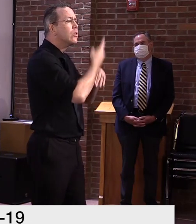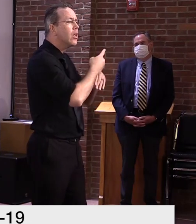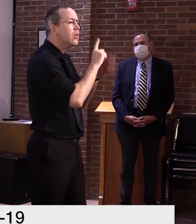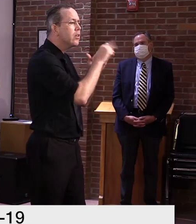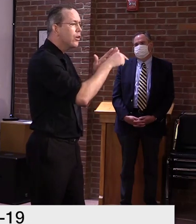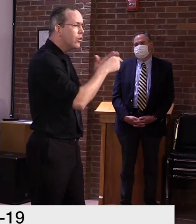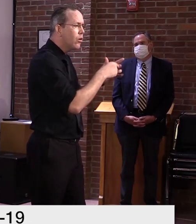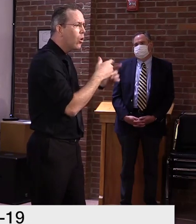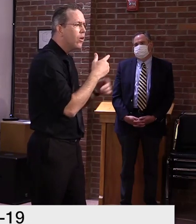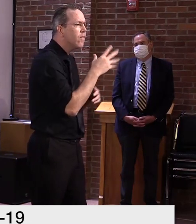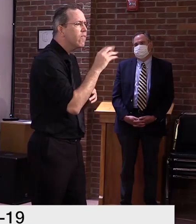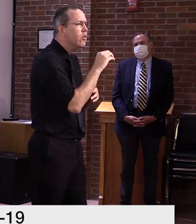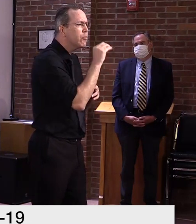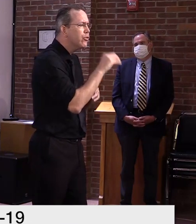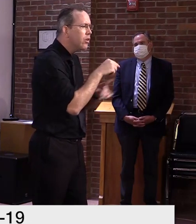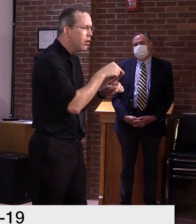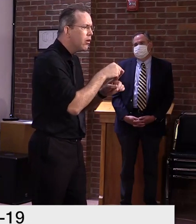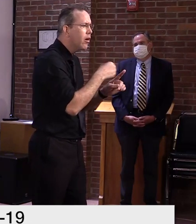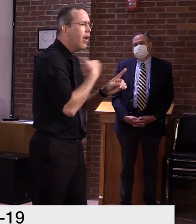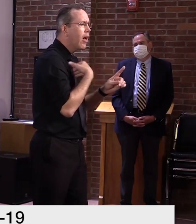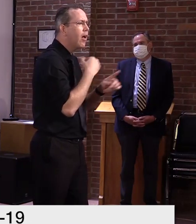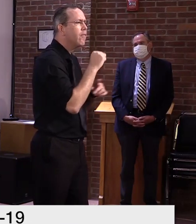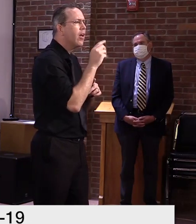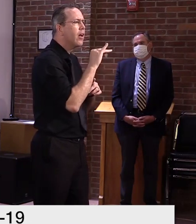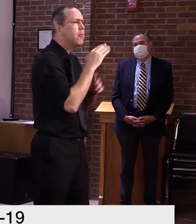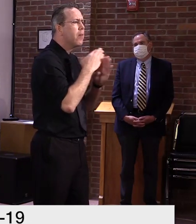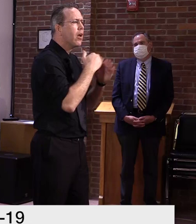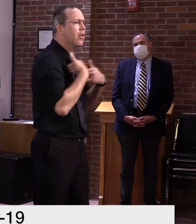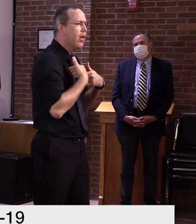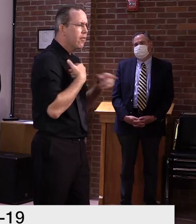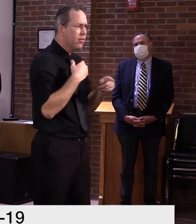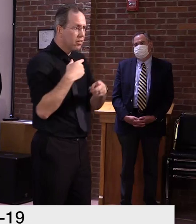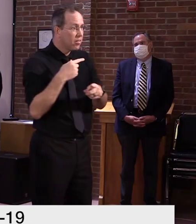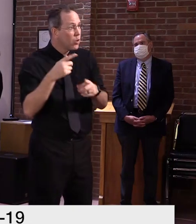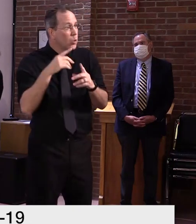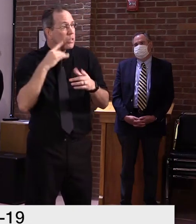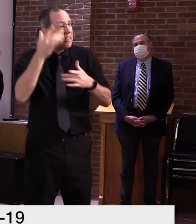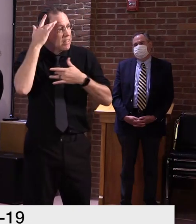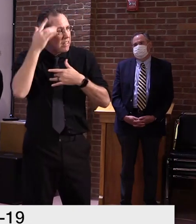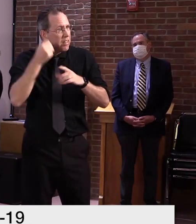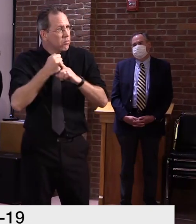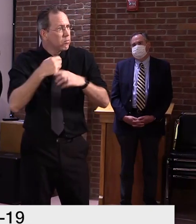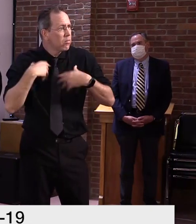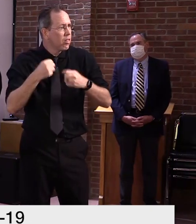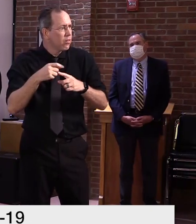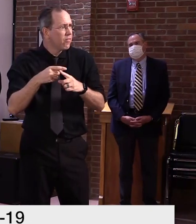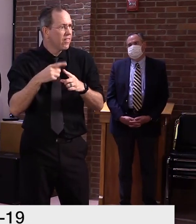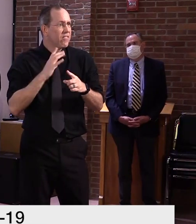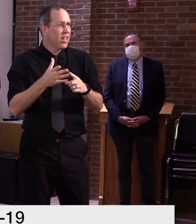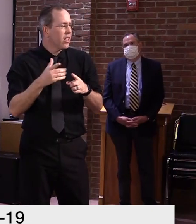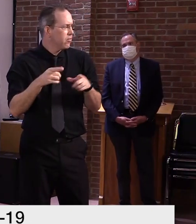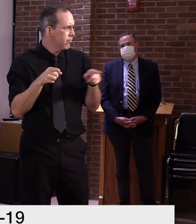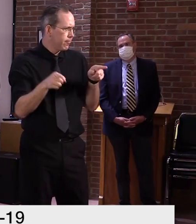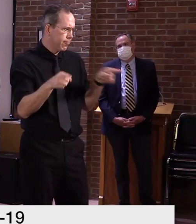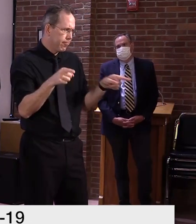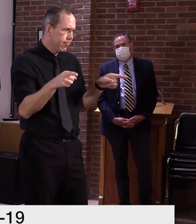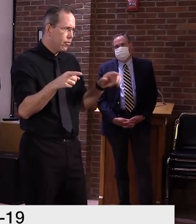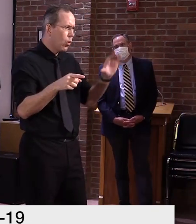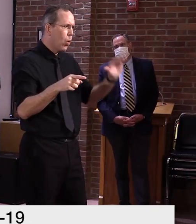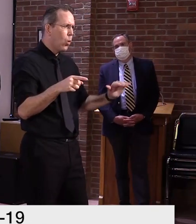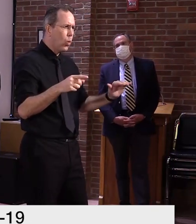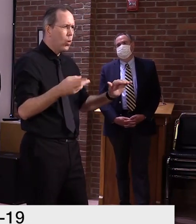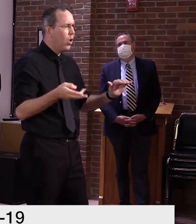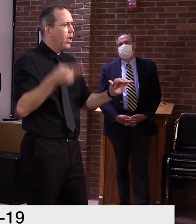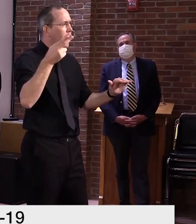of antibodies. So that was a little bit concerning. There is another study that was just, I'm not sure it's actually been peer